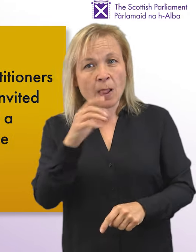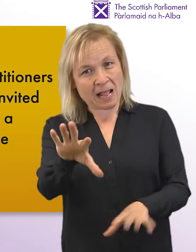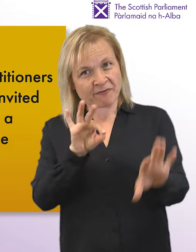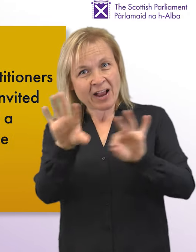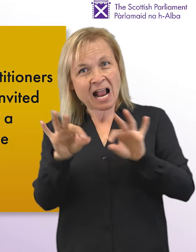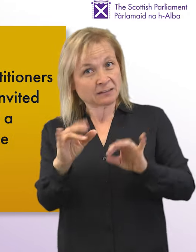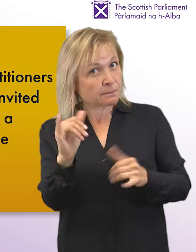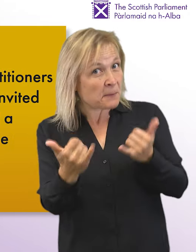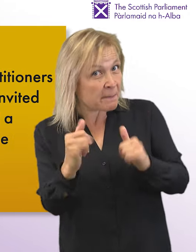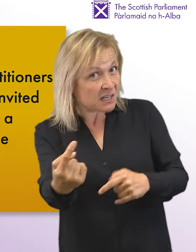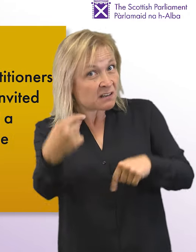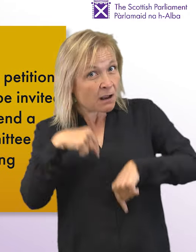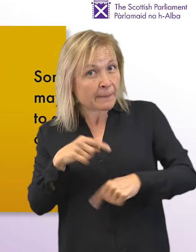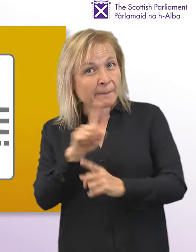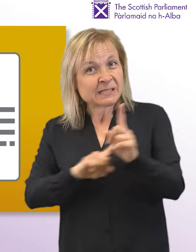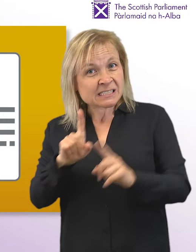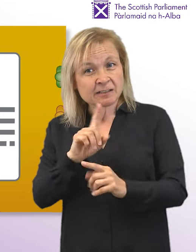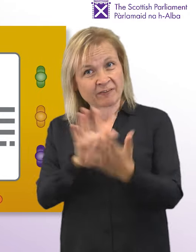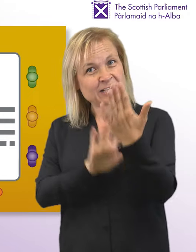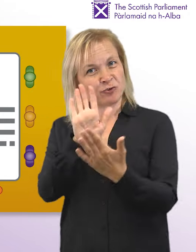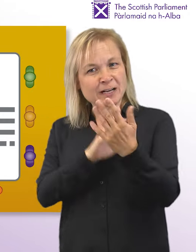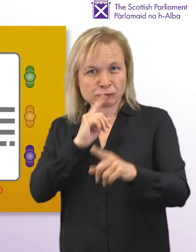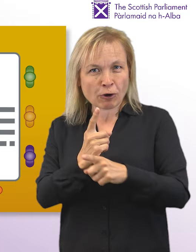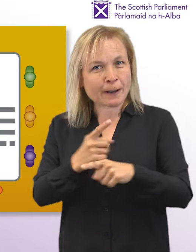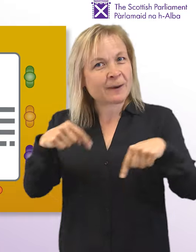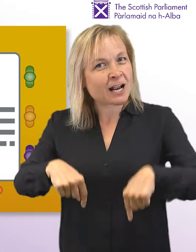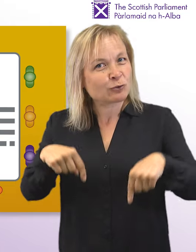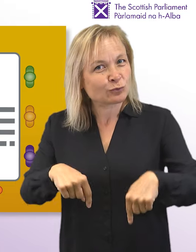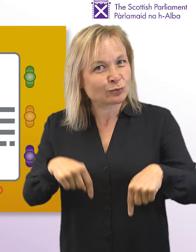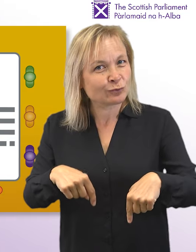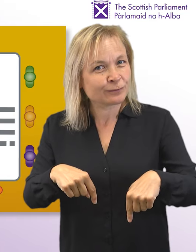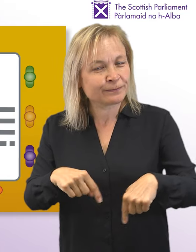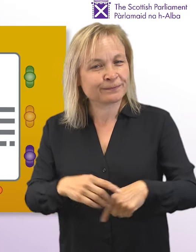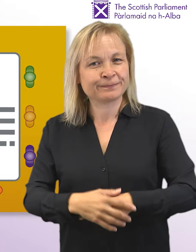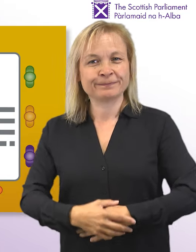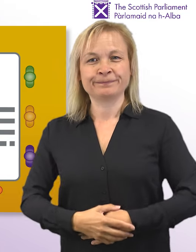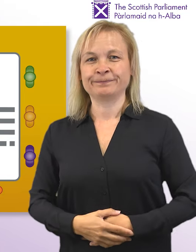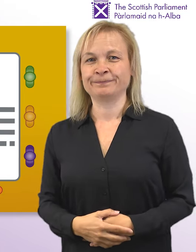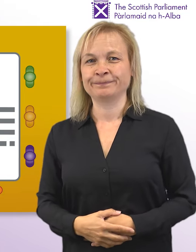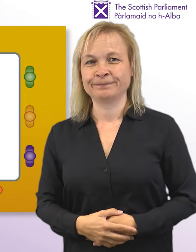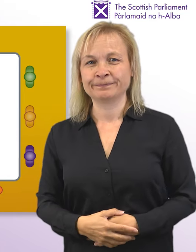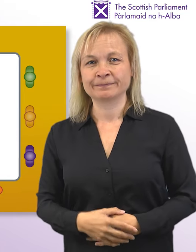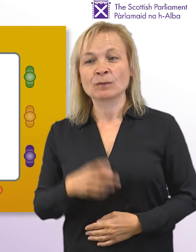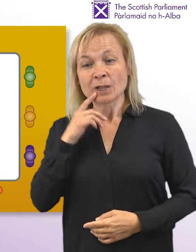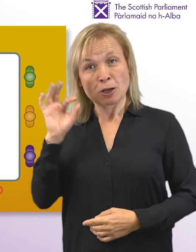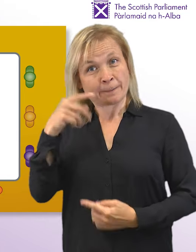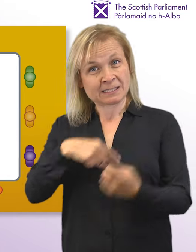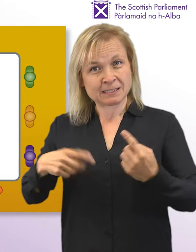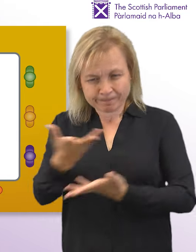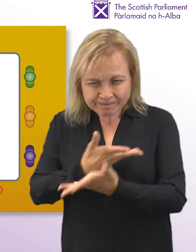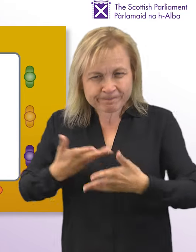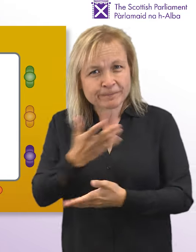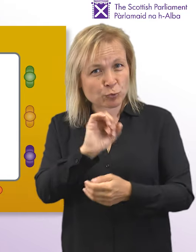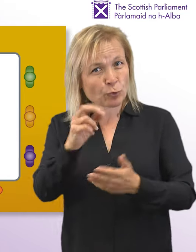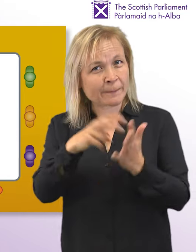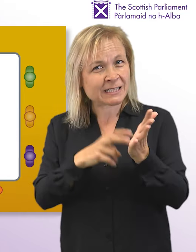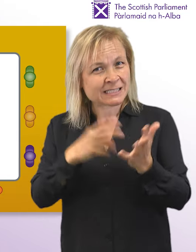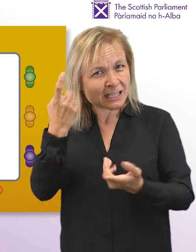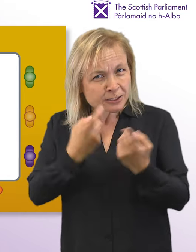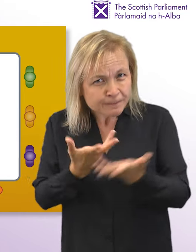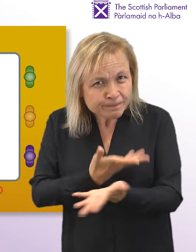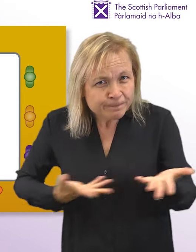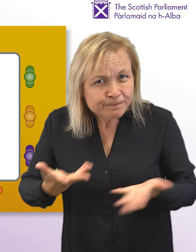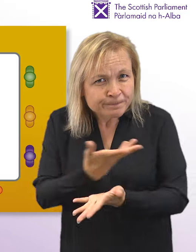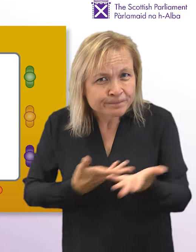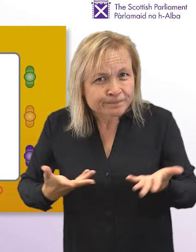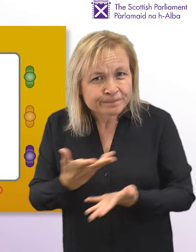Some petitioners may be invited to attend a committee meeting to talk about their issue in person. When the committee considers your petition,